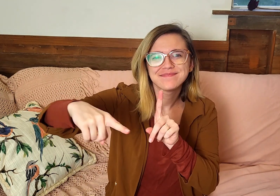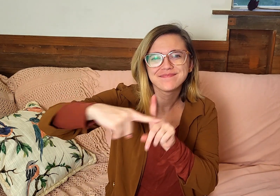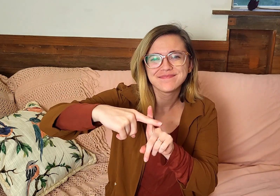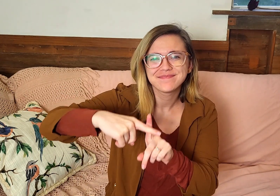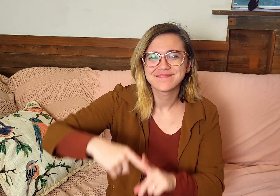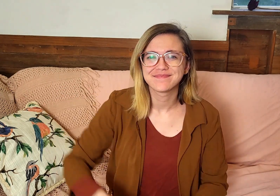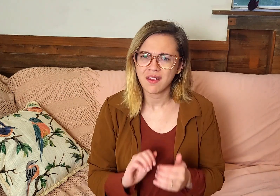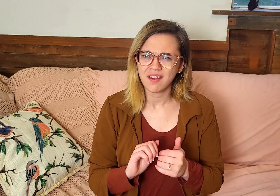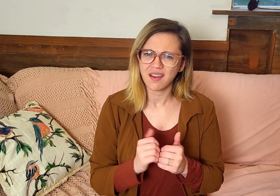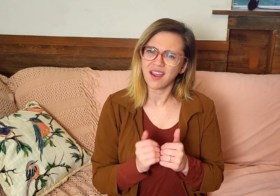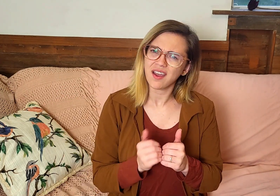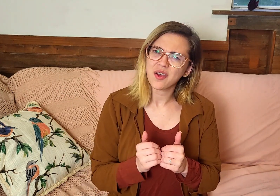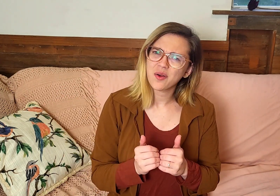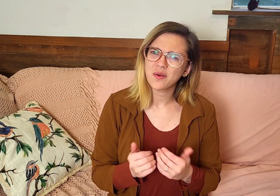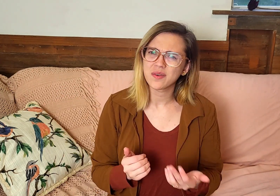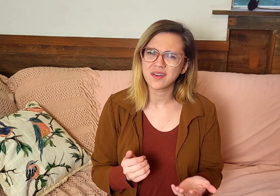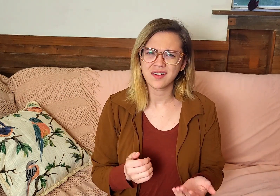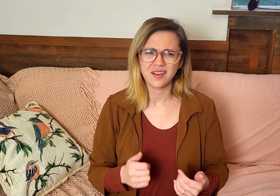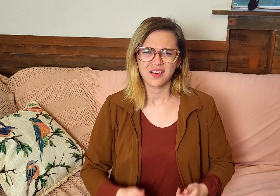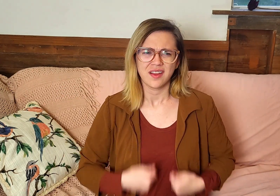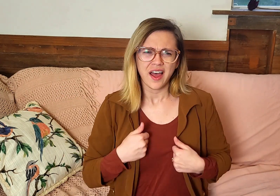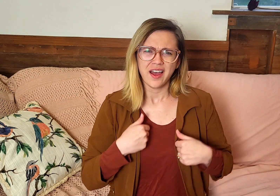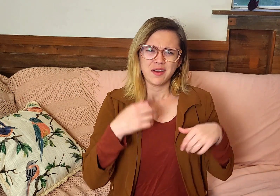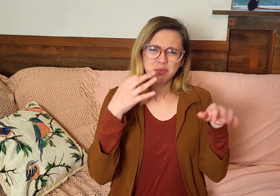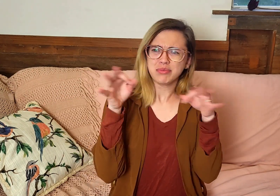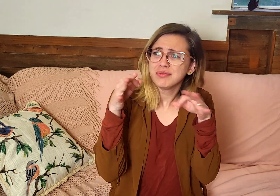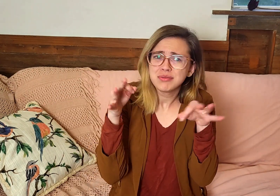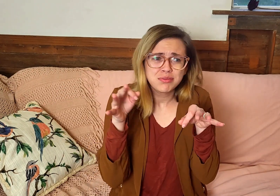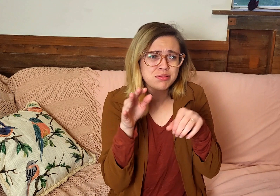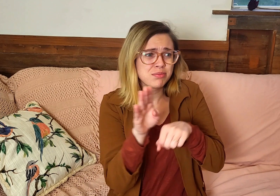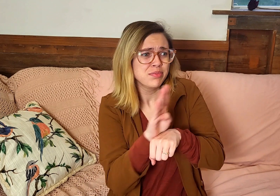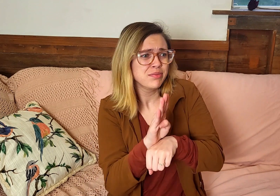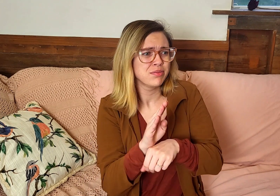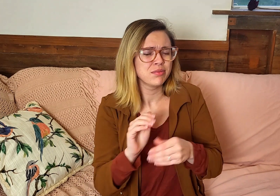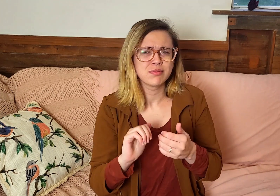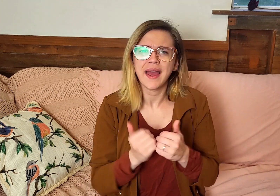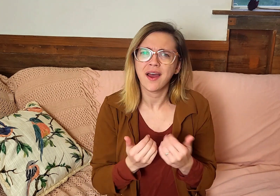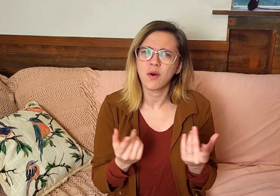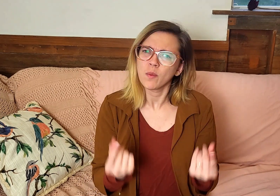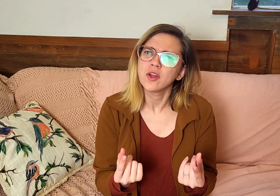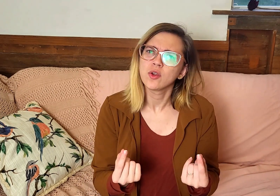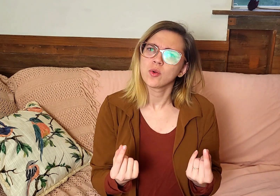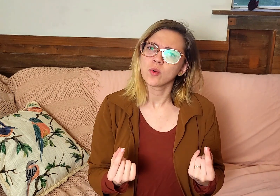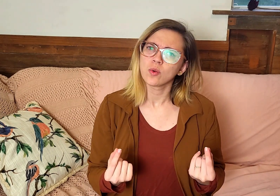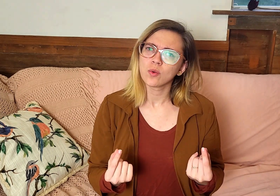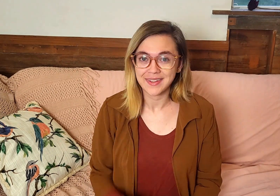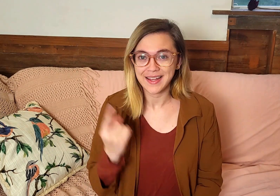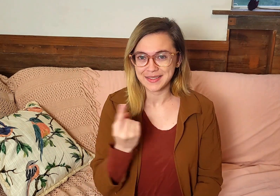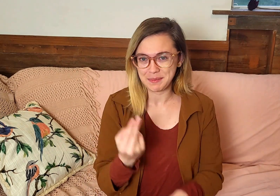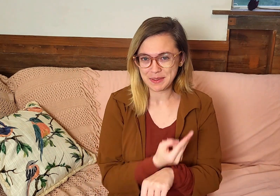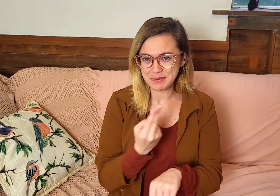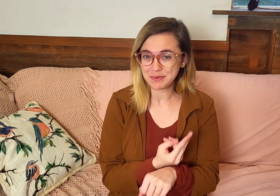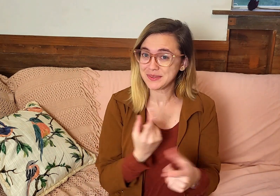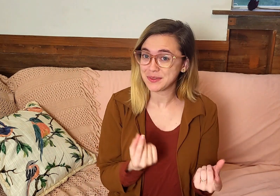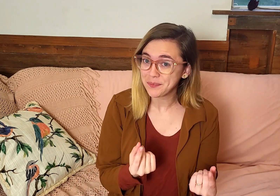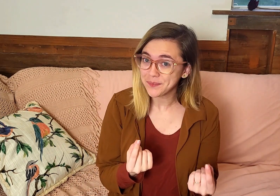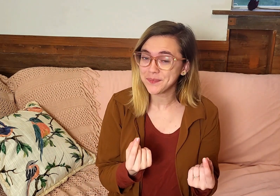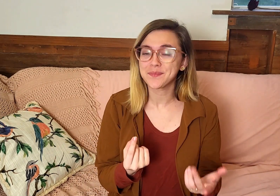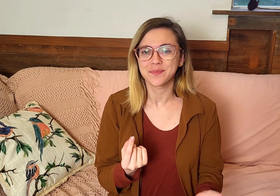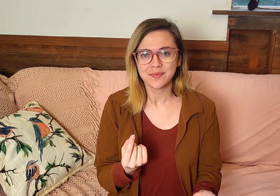you a positive mindset. And how can we do that when life is so busy? What do we need to do? So something